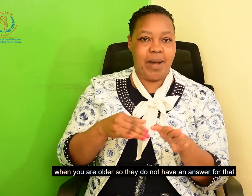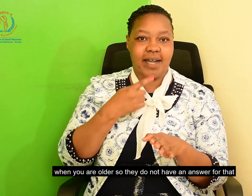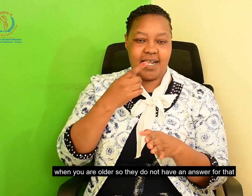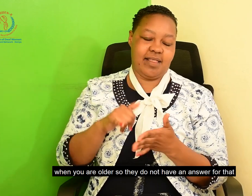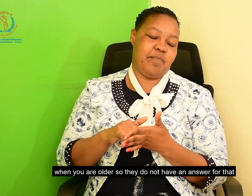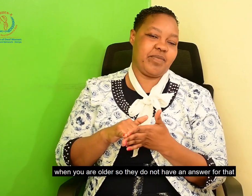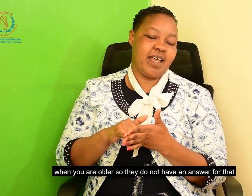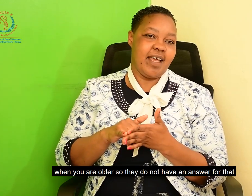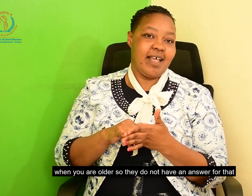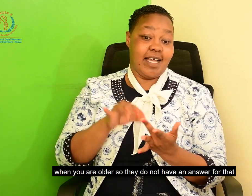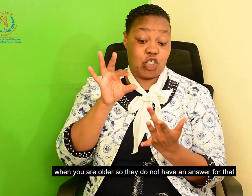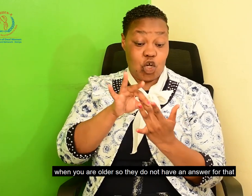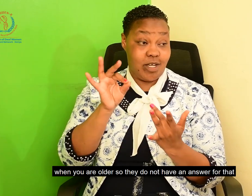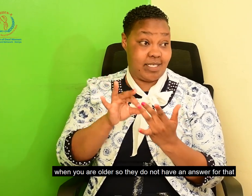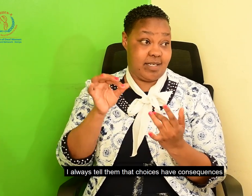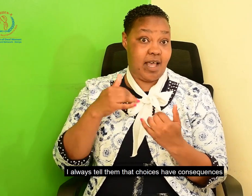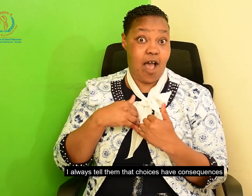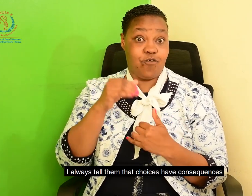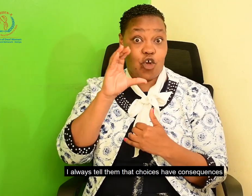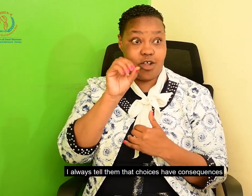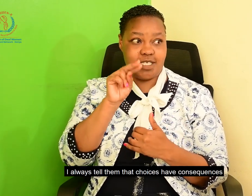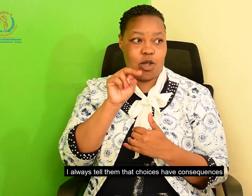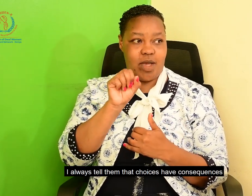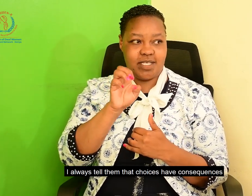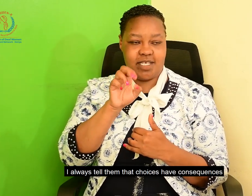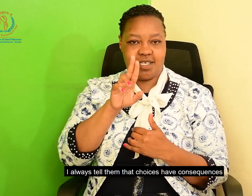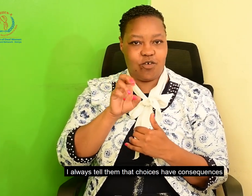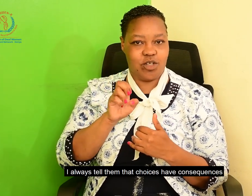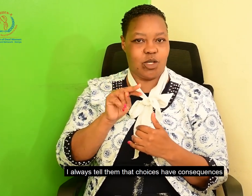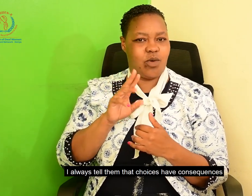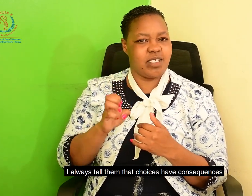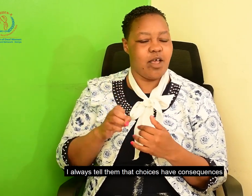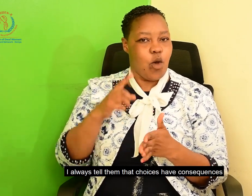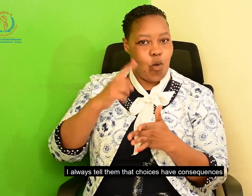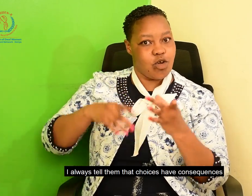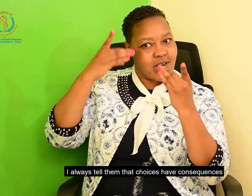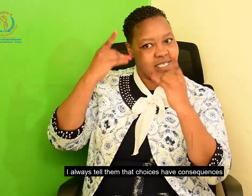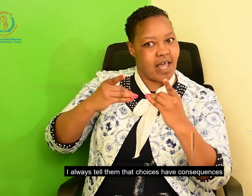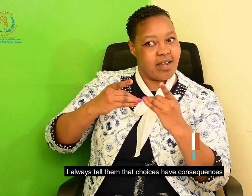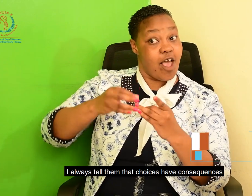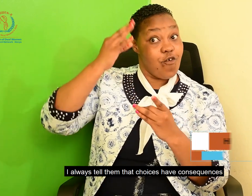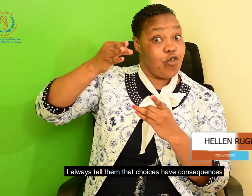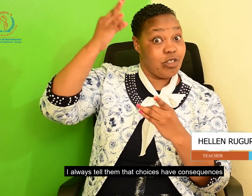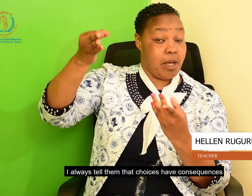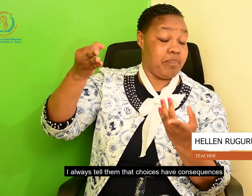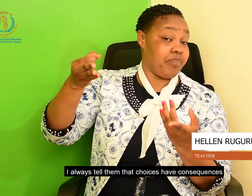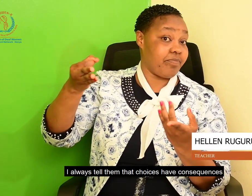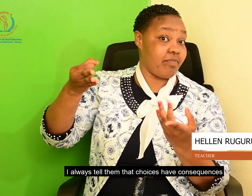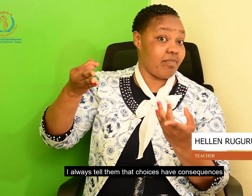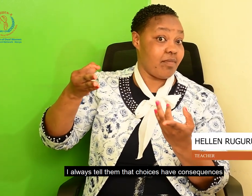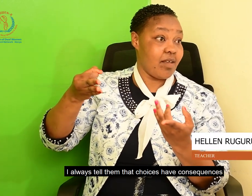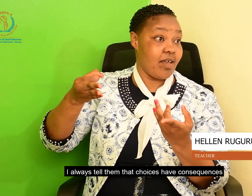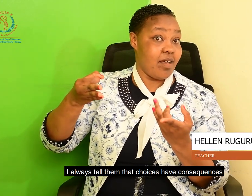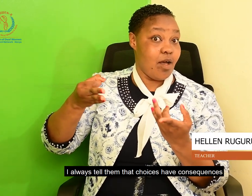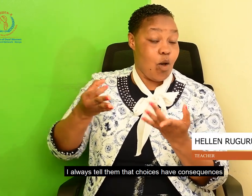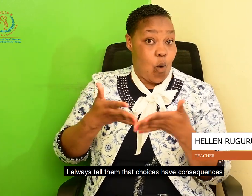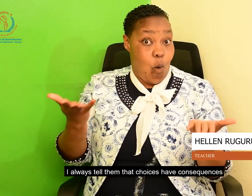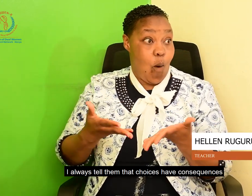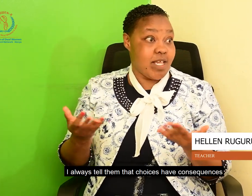So, they don't have an answer for that. So, I sit down with them and I tell them that with choices, they always have consequences.